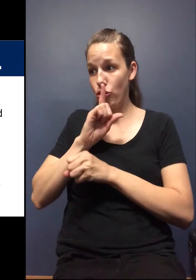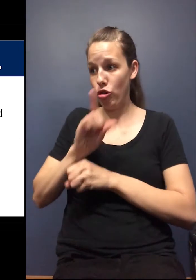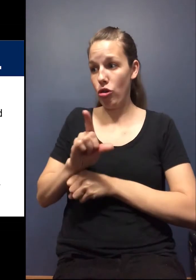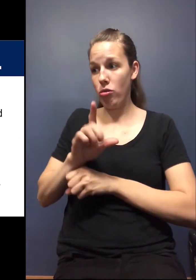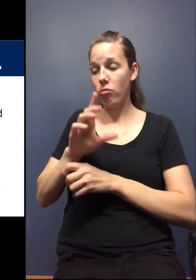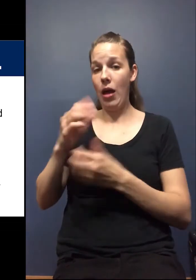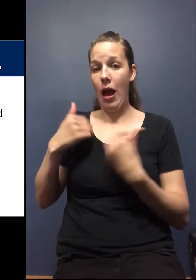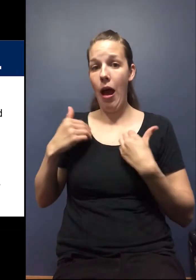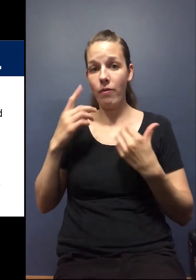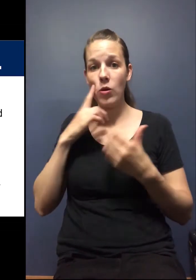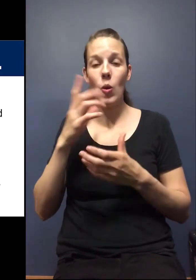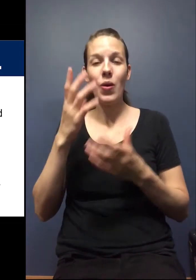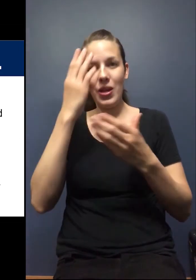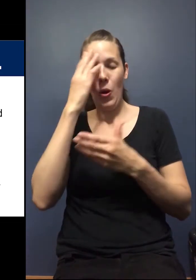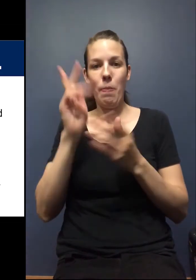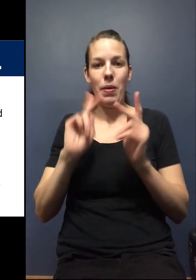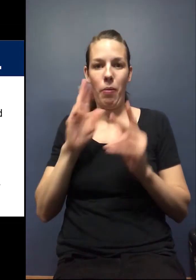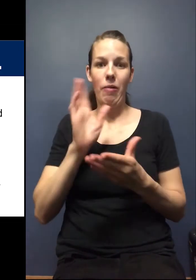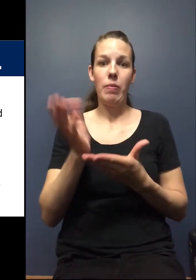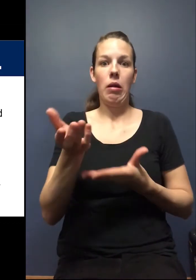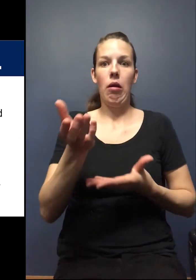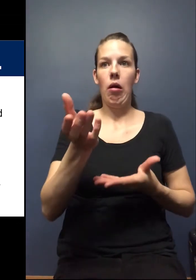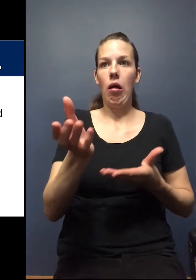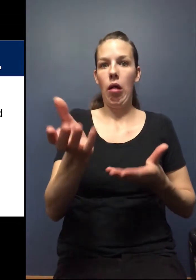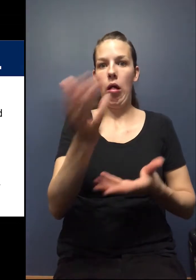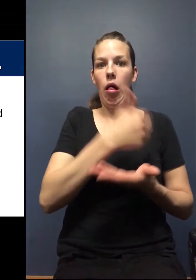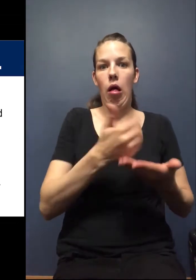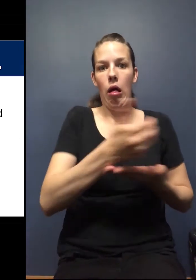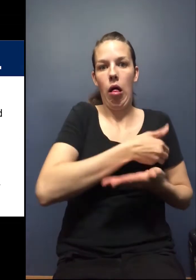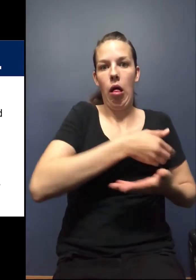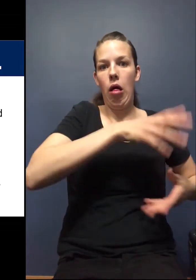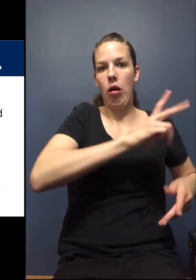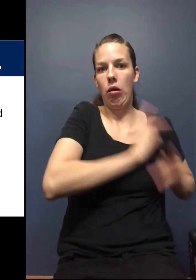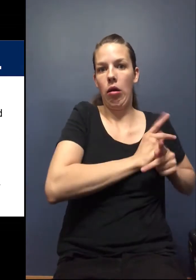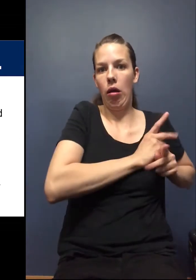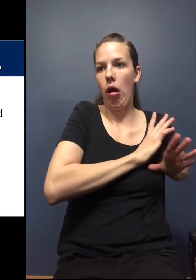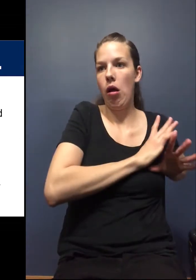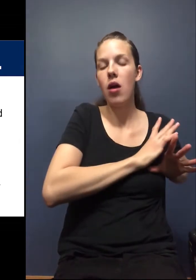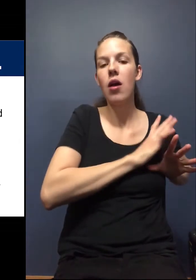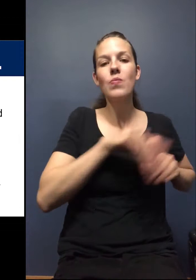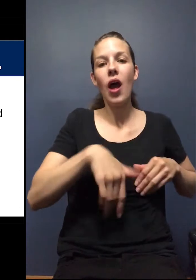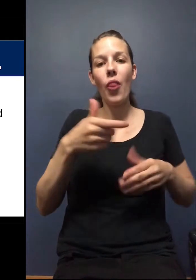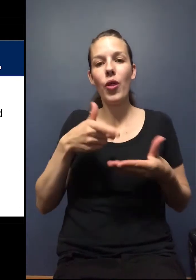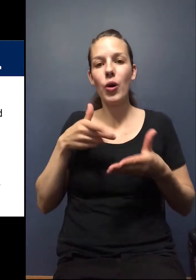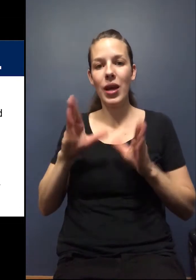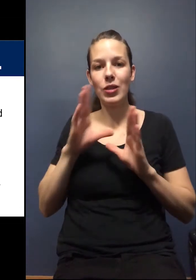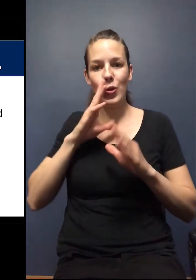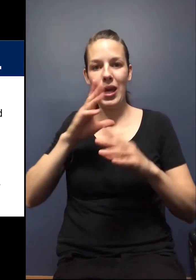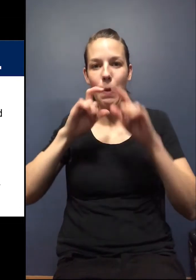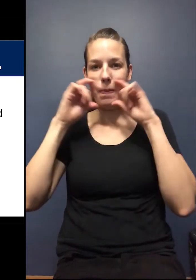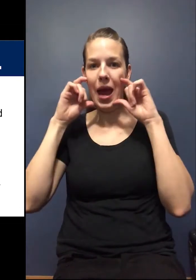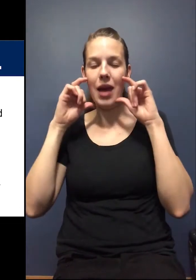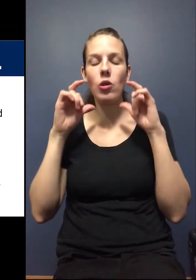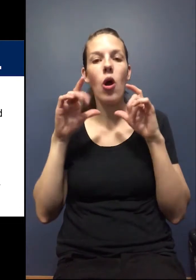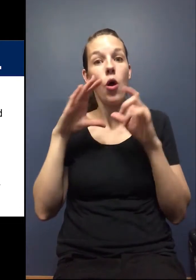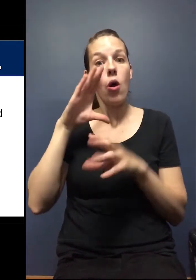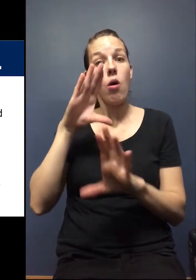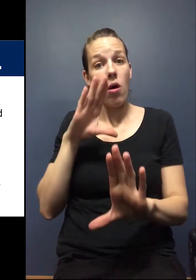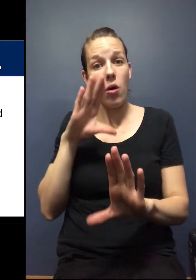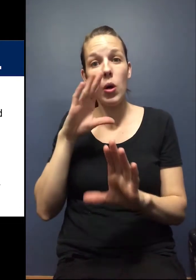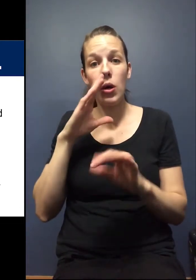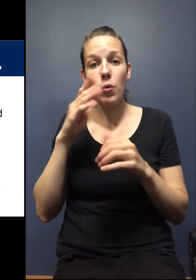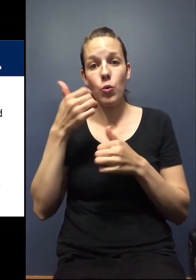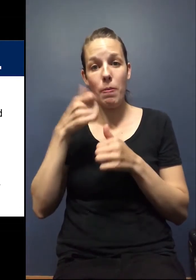stockpiling. We know that there's been other avenues for people getting masks. And so to be mindful as we open up, um, our